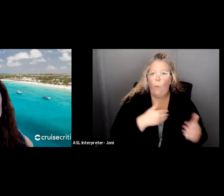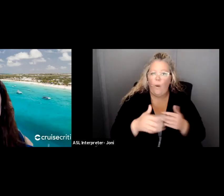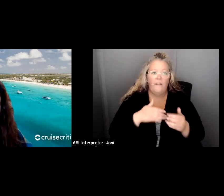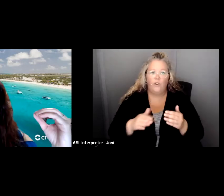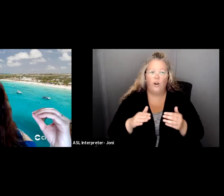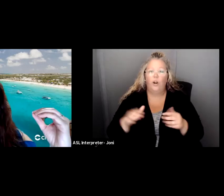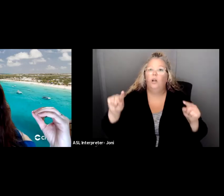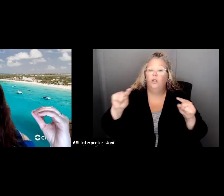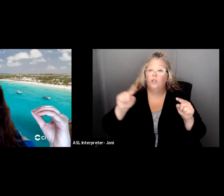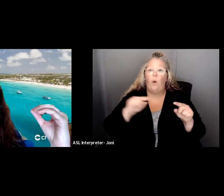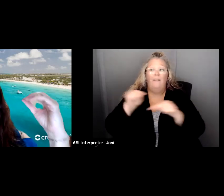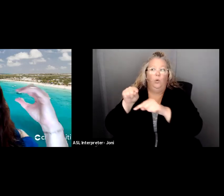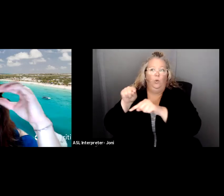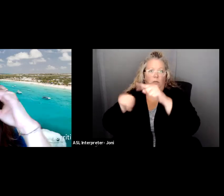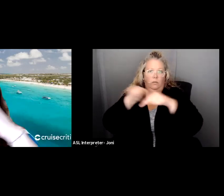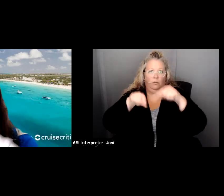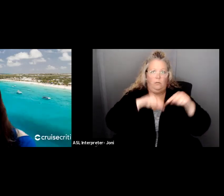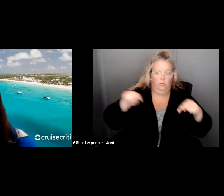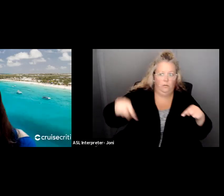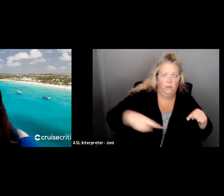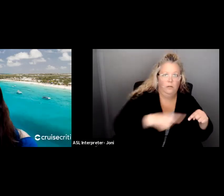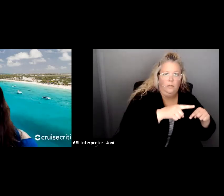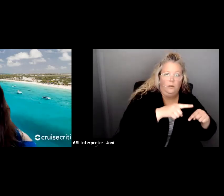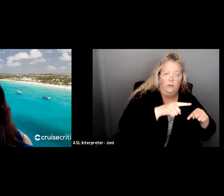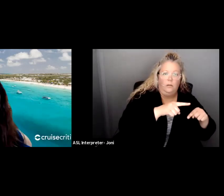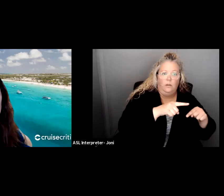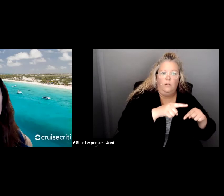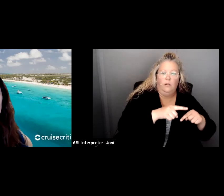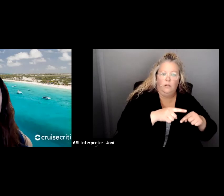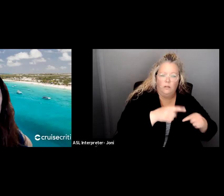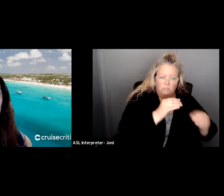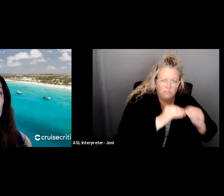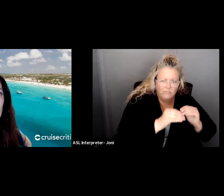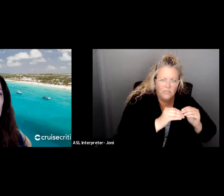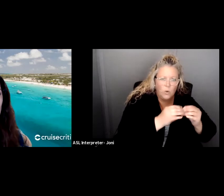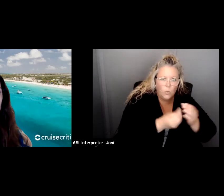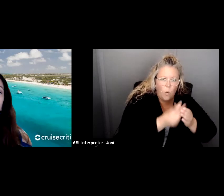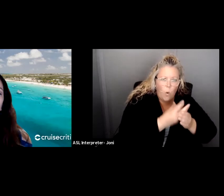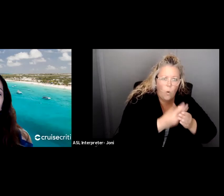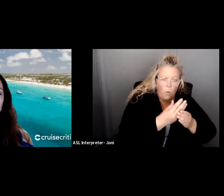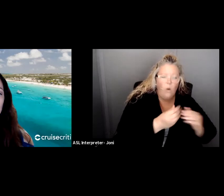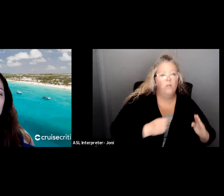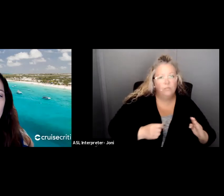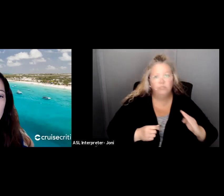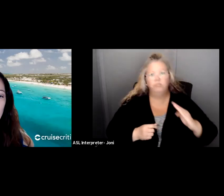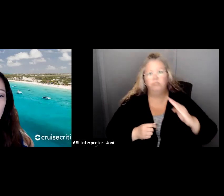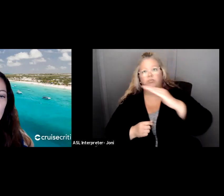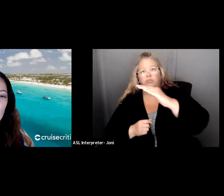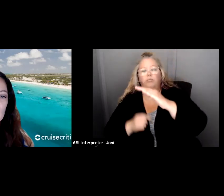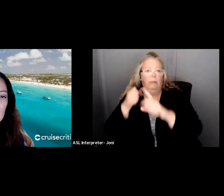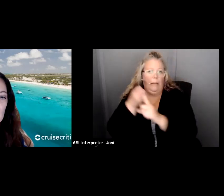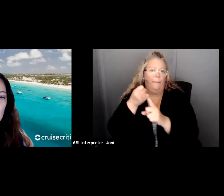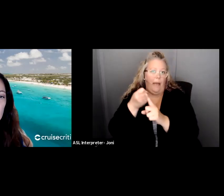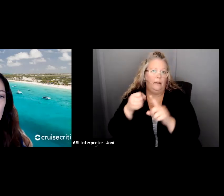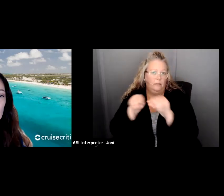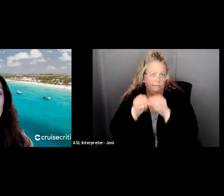start back at that second stage of growth, so you can bring that to impact and expansion. This model